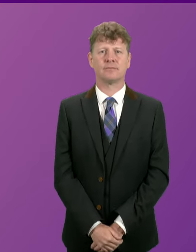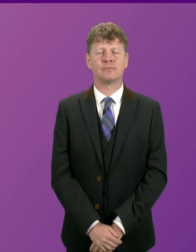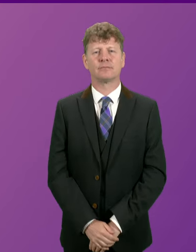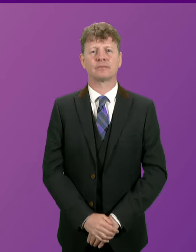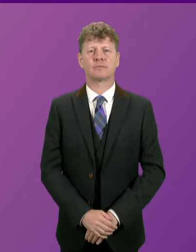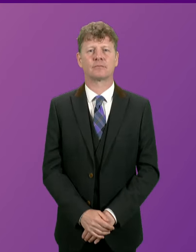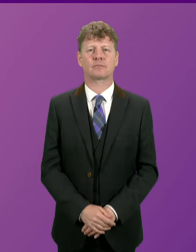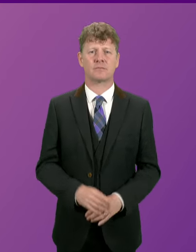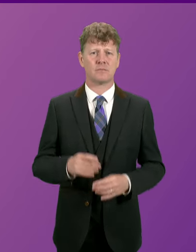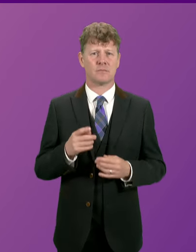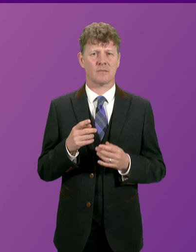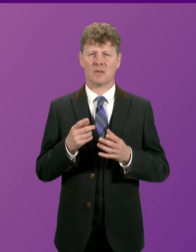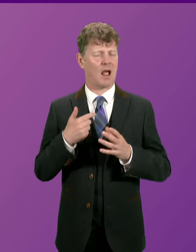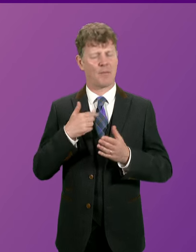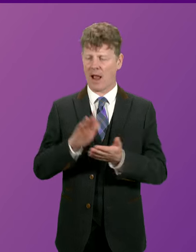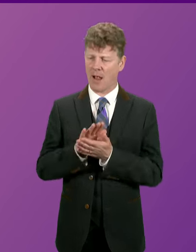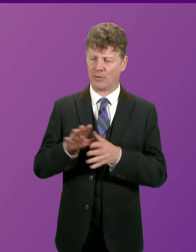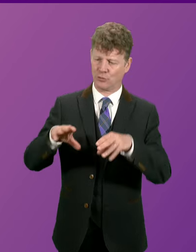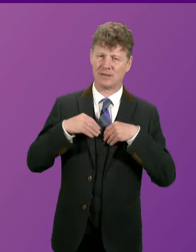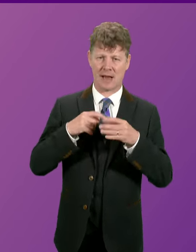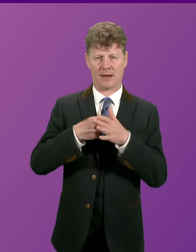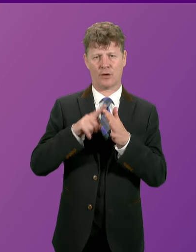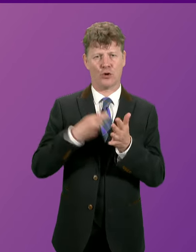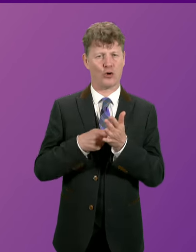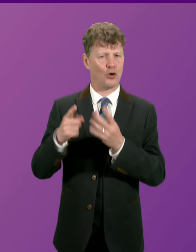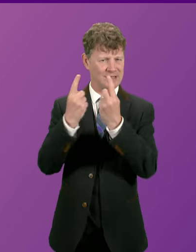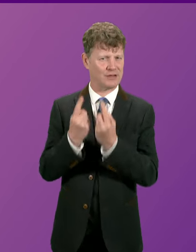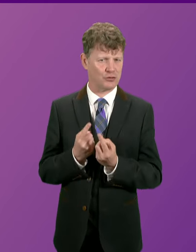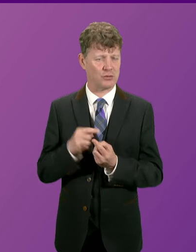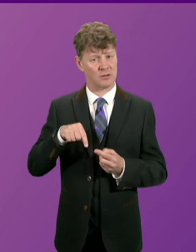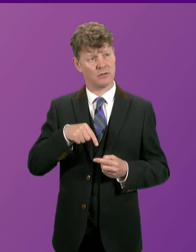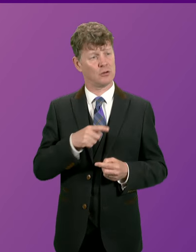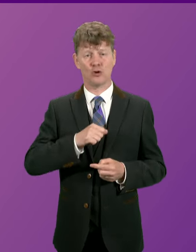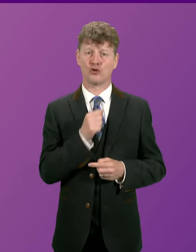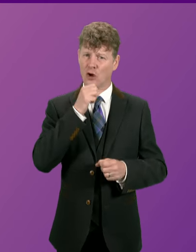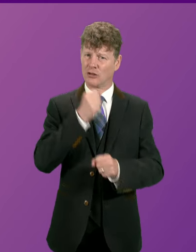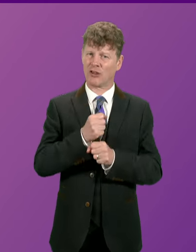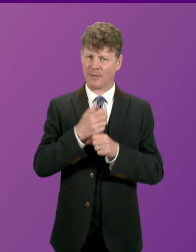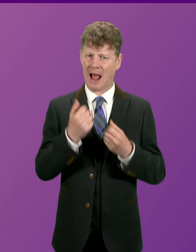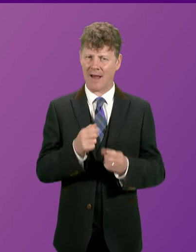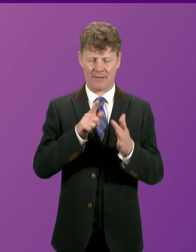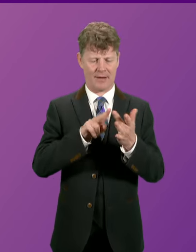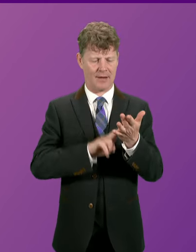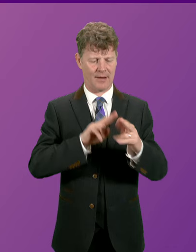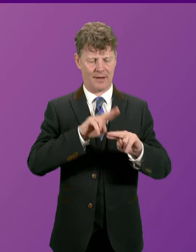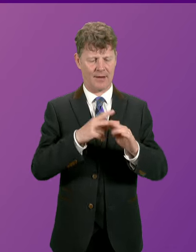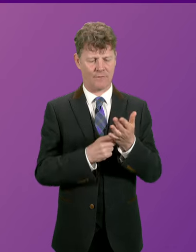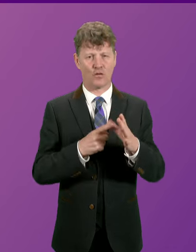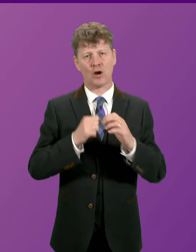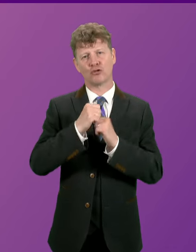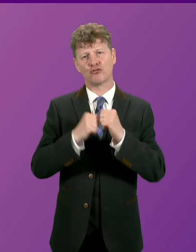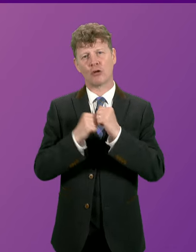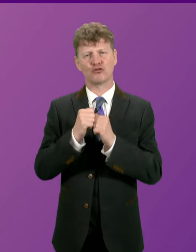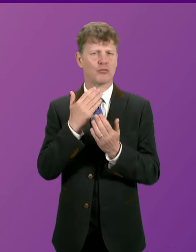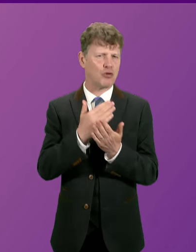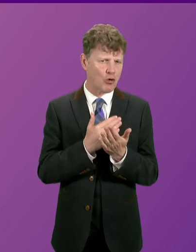I'll happily take forward the issues that Mr Kerr has raised with me today. The Government, of course, has an infrastructure programme which is taking